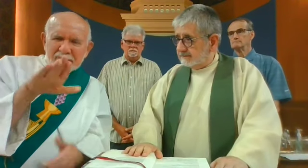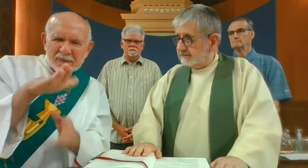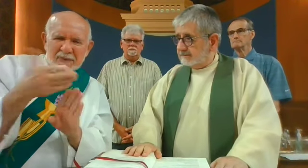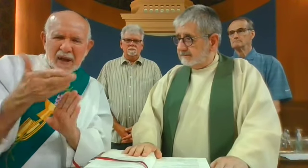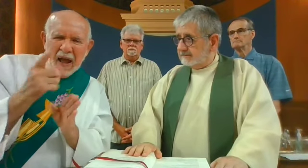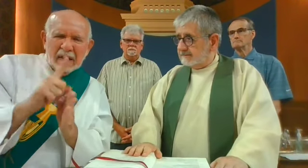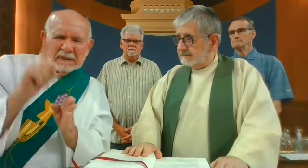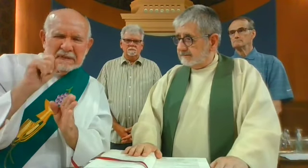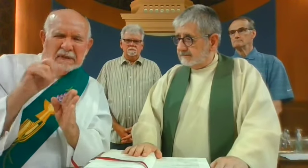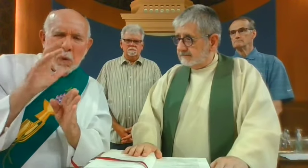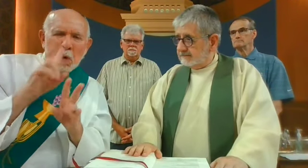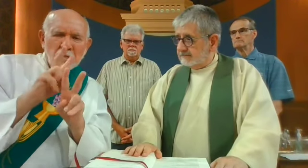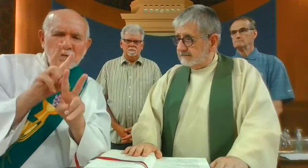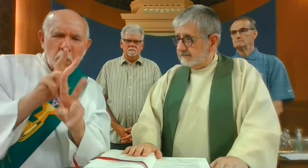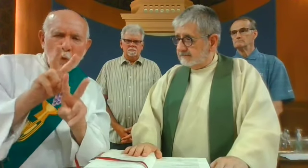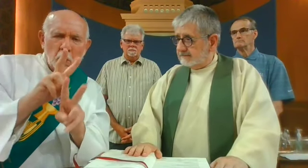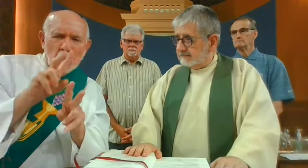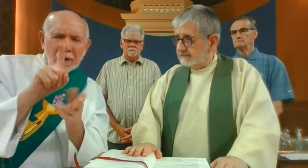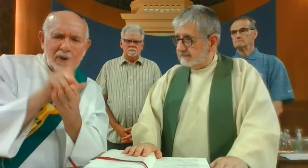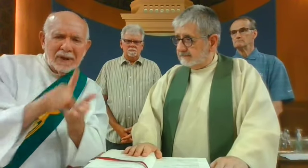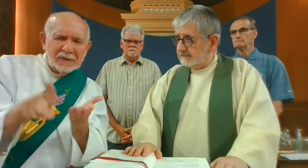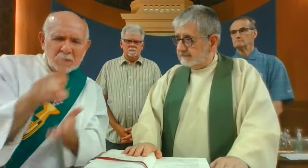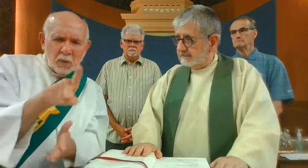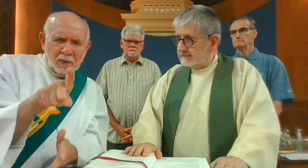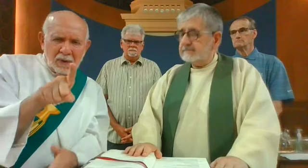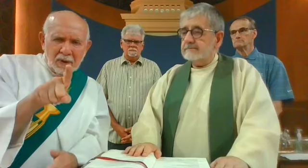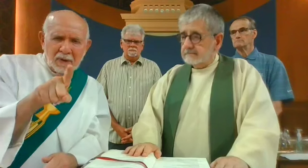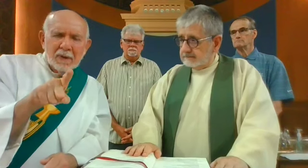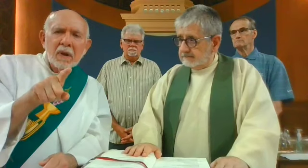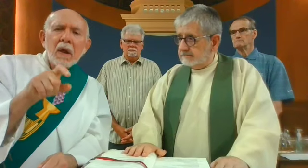Kryn. She died yesterday, and the funeral will be next week.